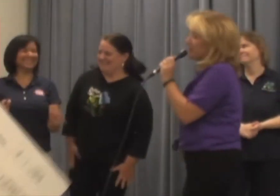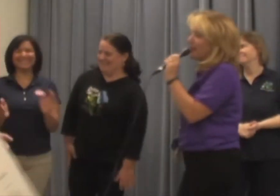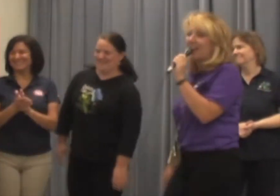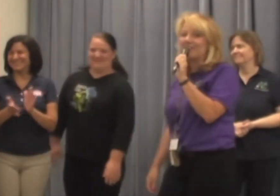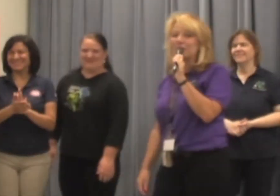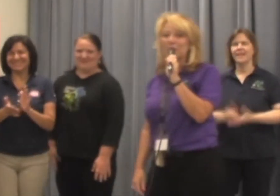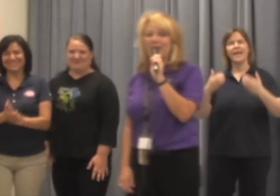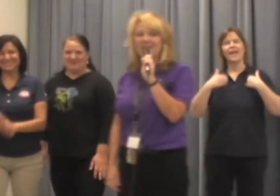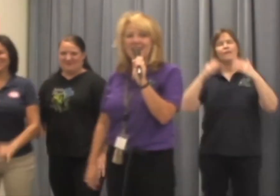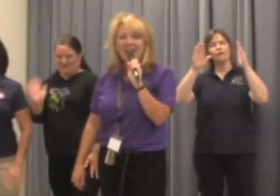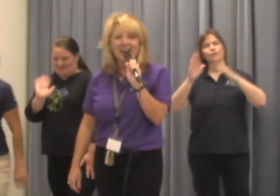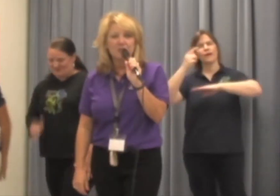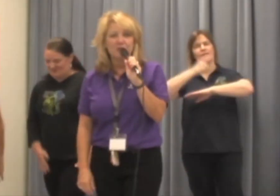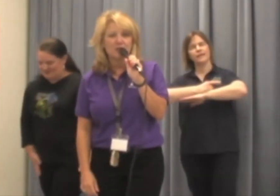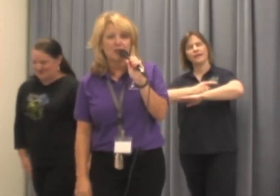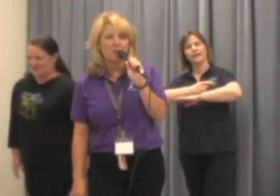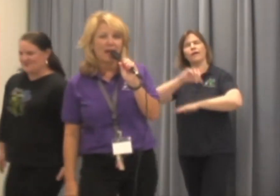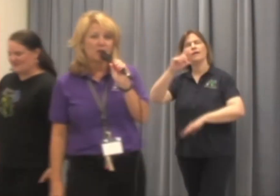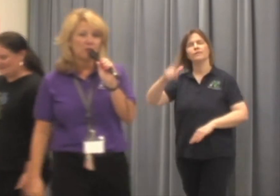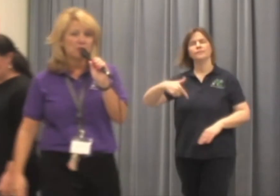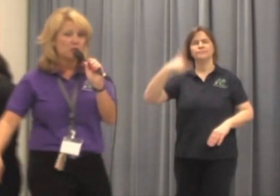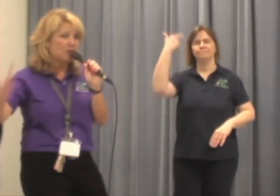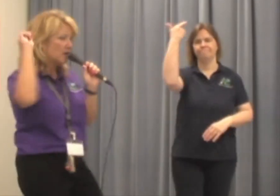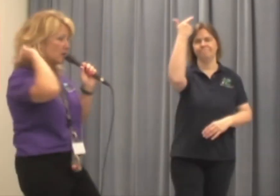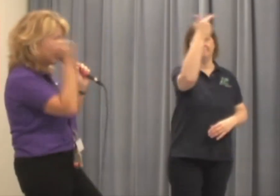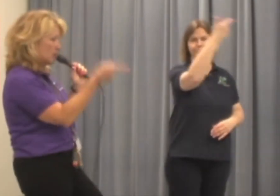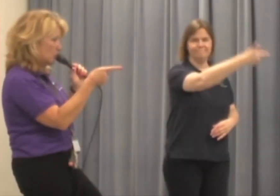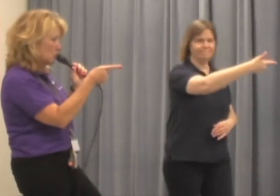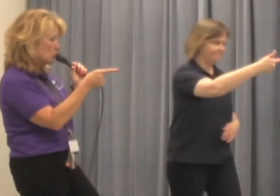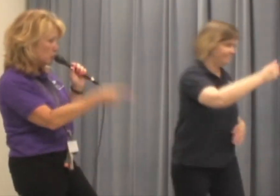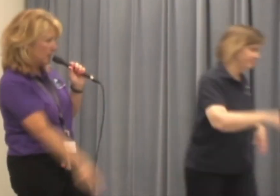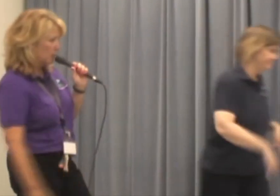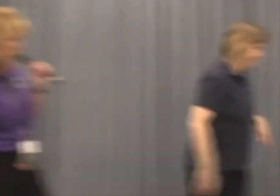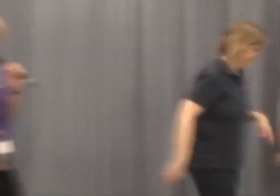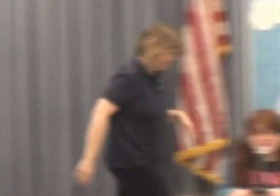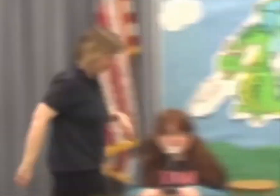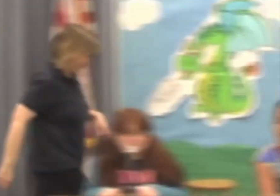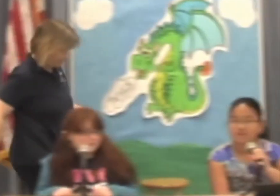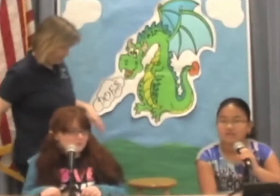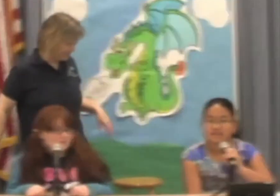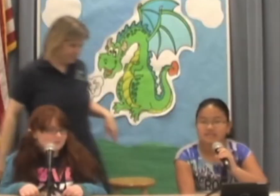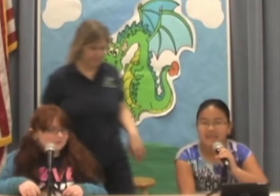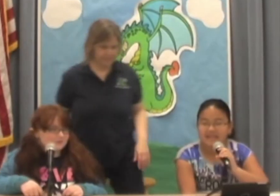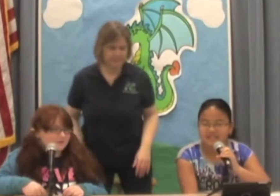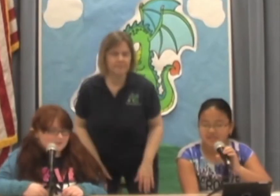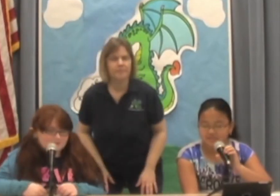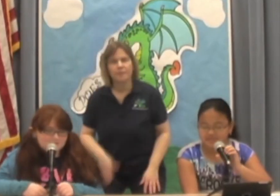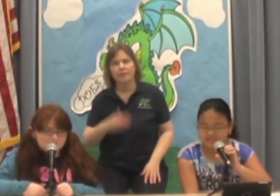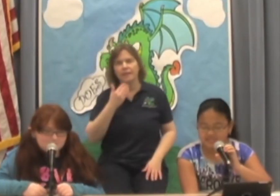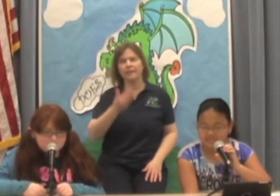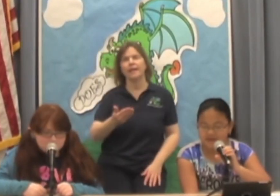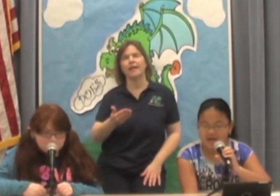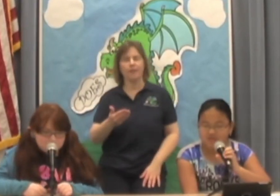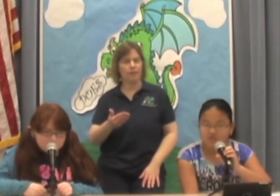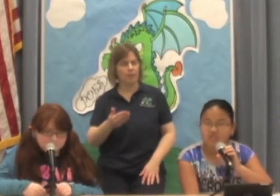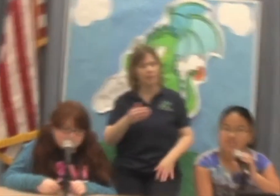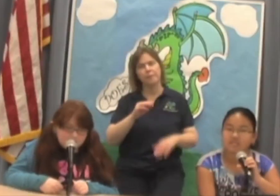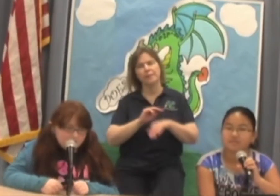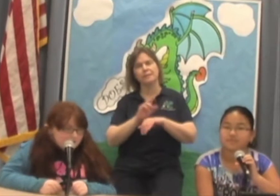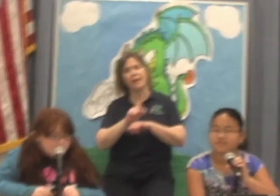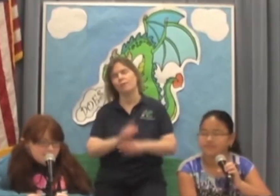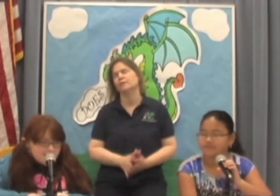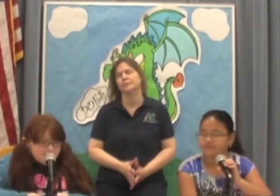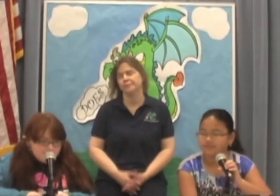right. Everybody have a great day. I turn the show back over to the news anchors. Thank you, Mrs. Powers.